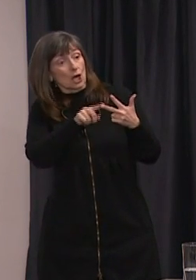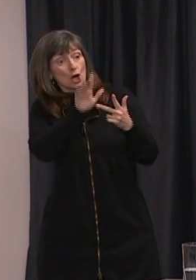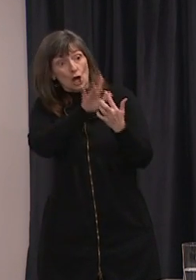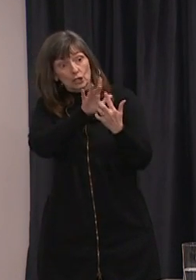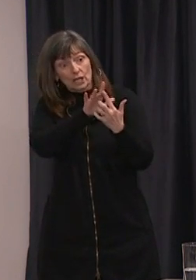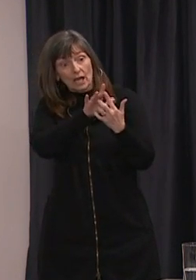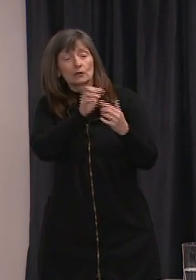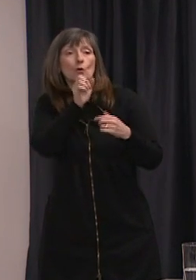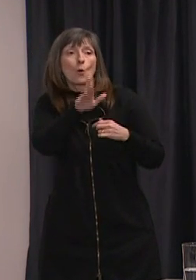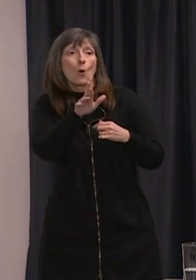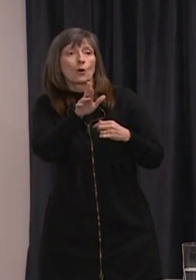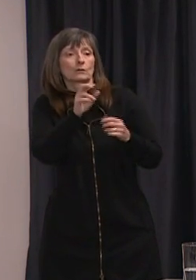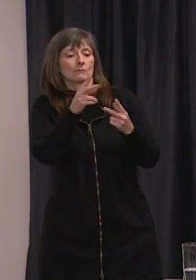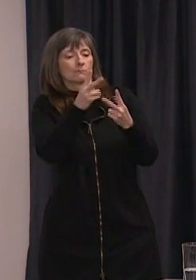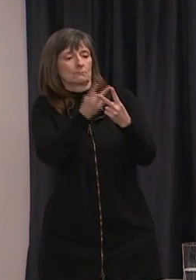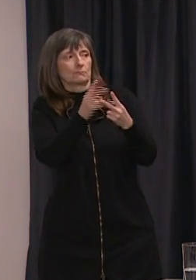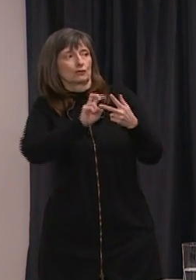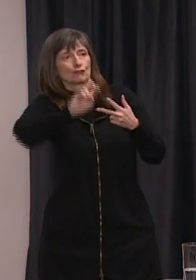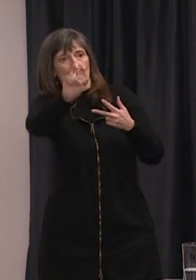No theirs were through contact.